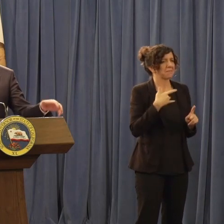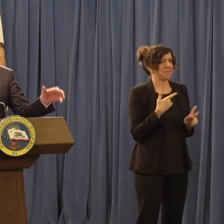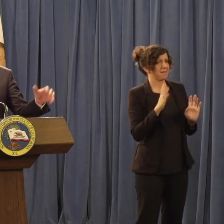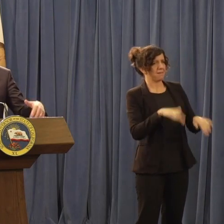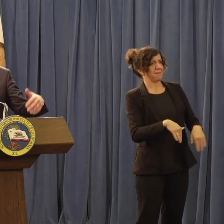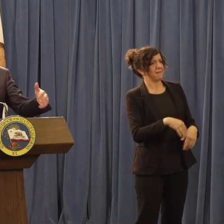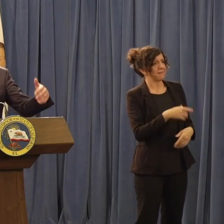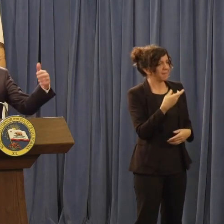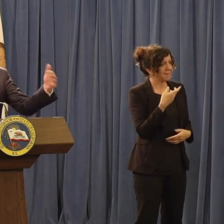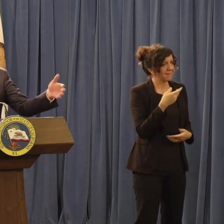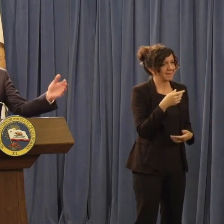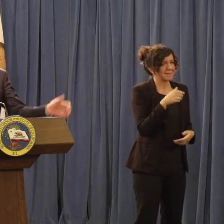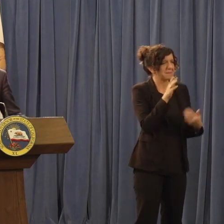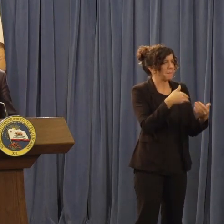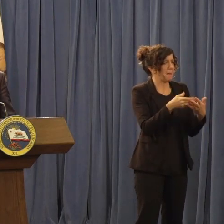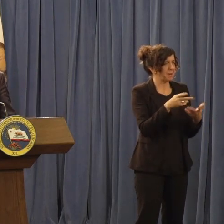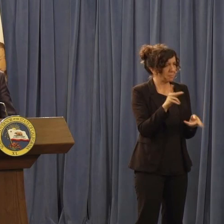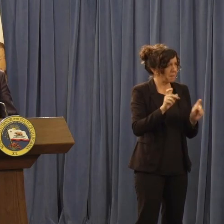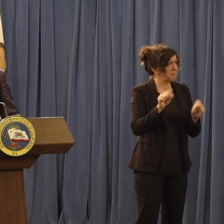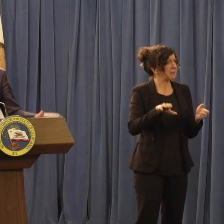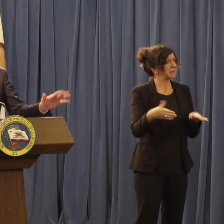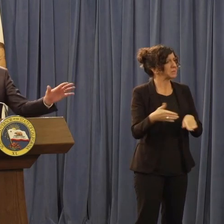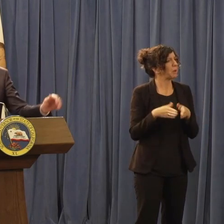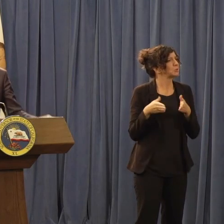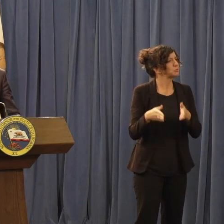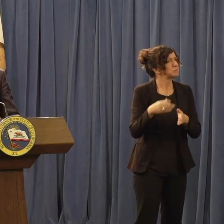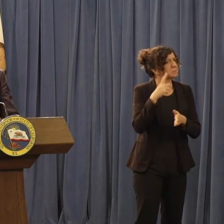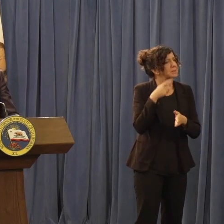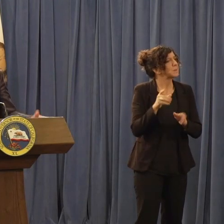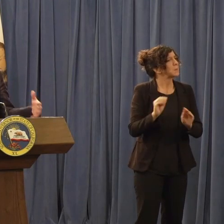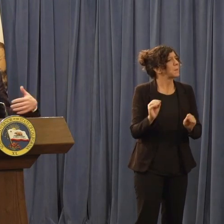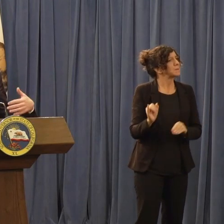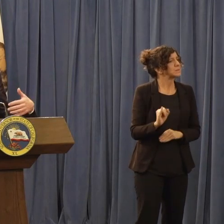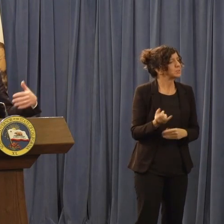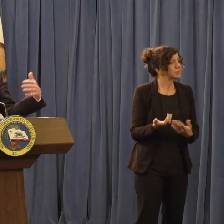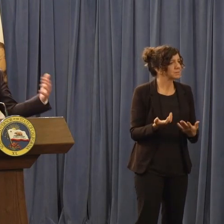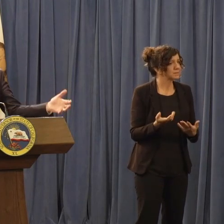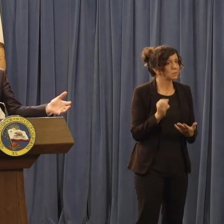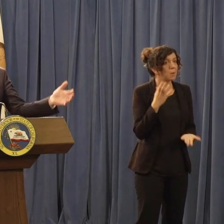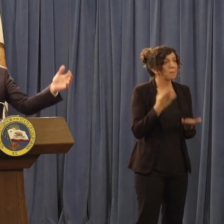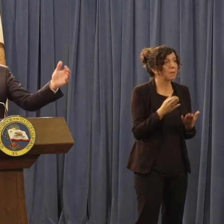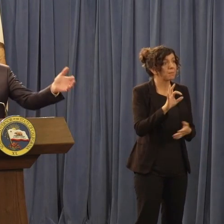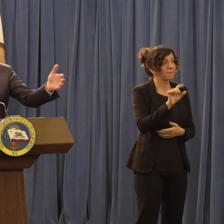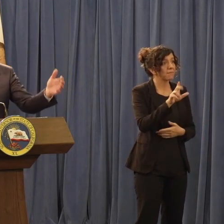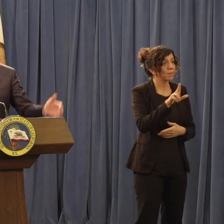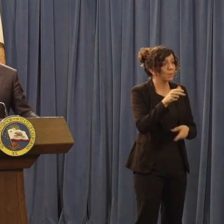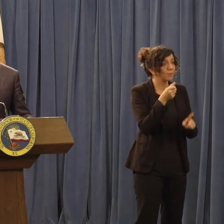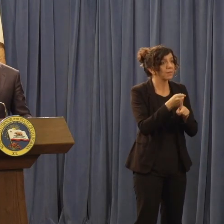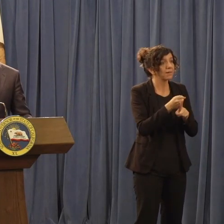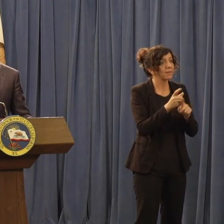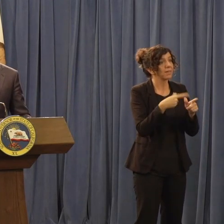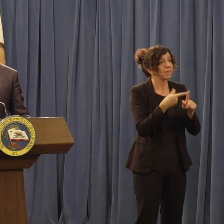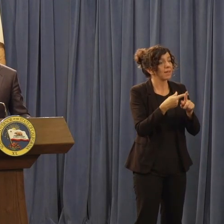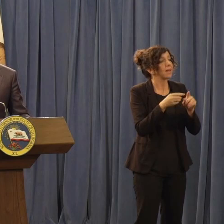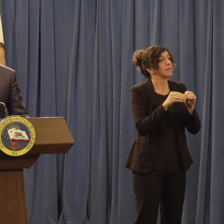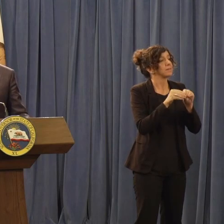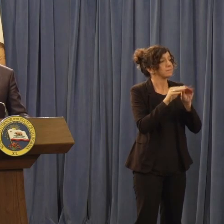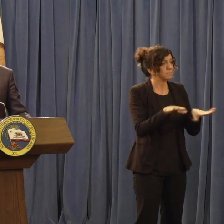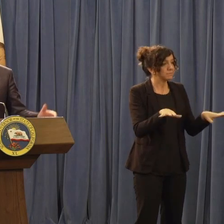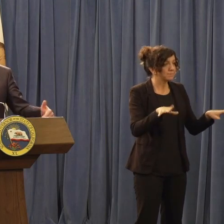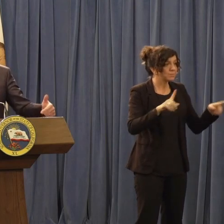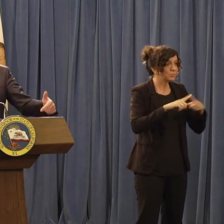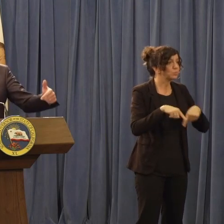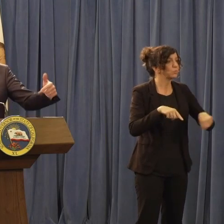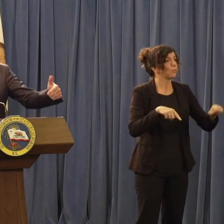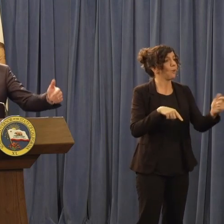and ethics of allowing people to die on the streets and sidewalks or, God forbid, get the flu and then allow you to get